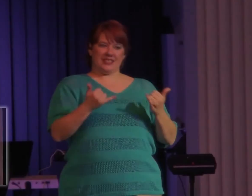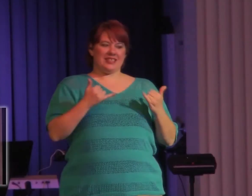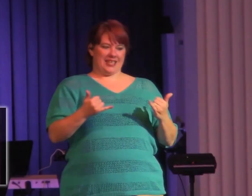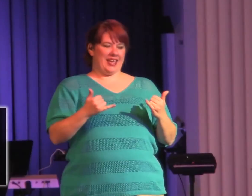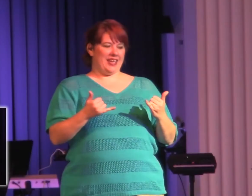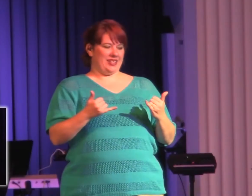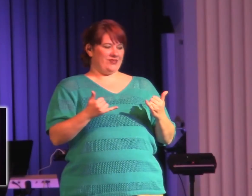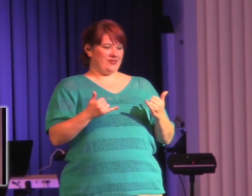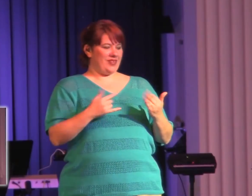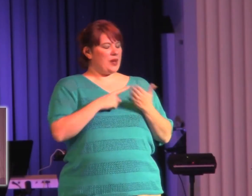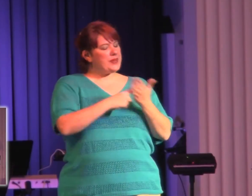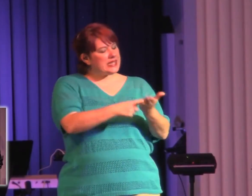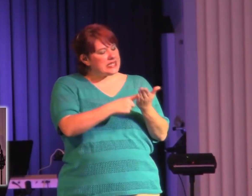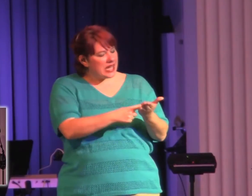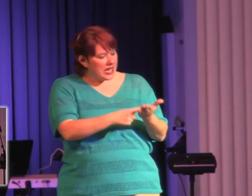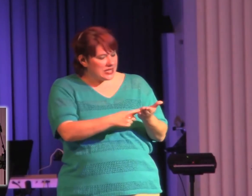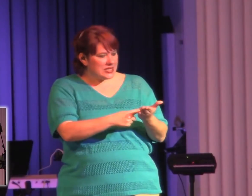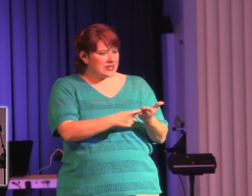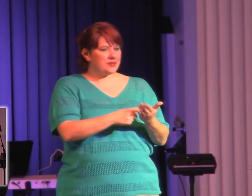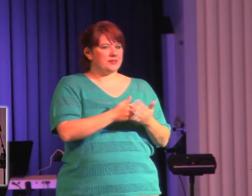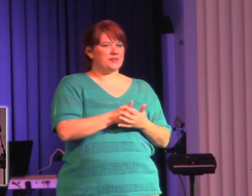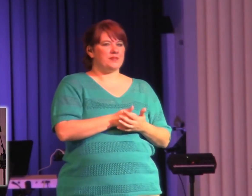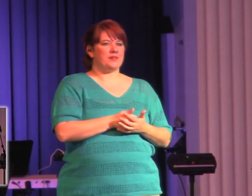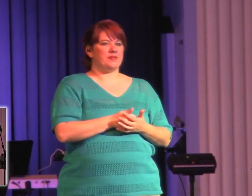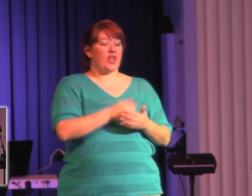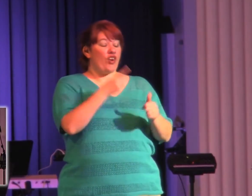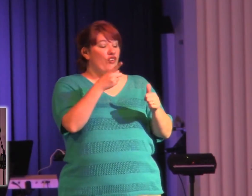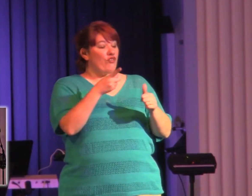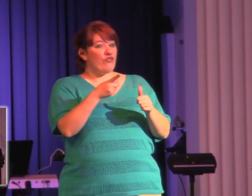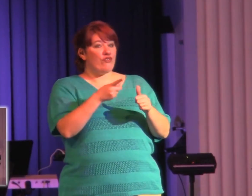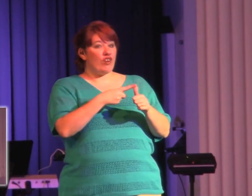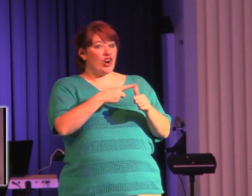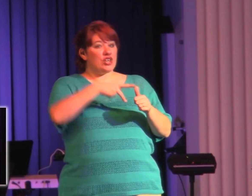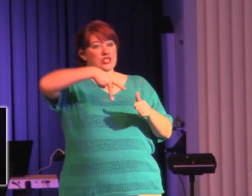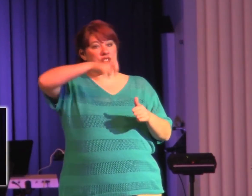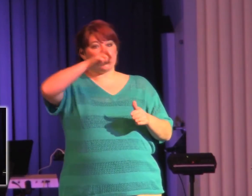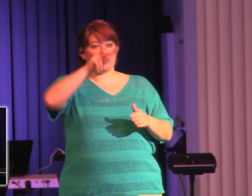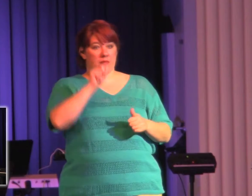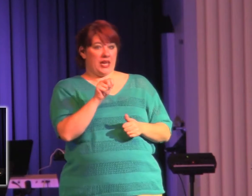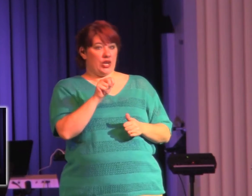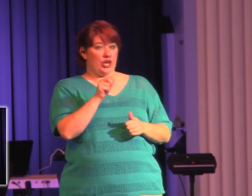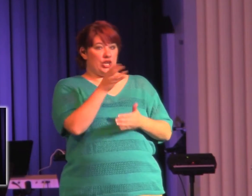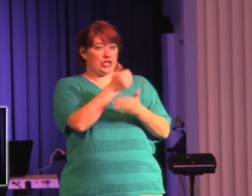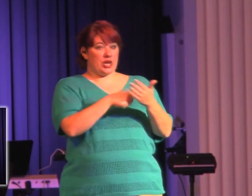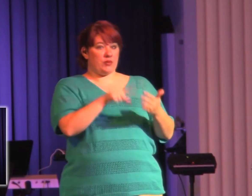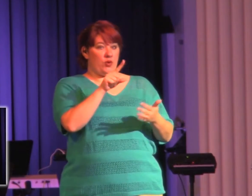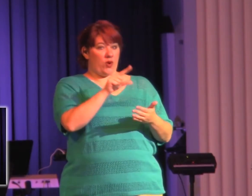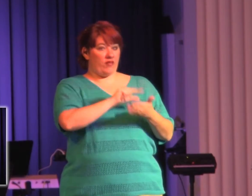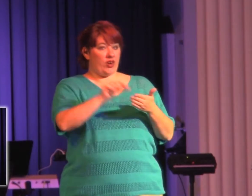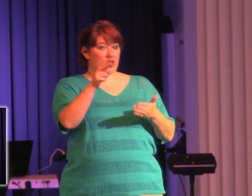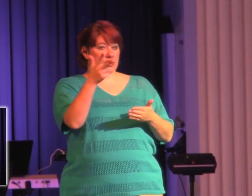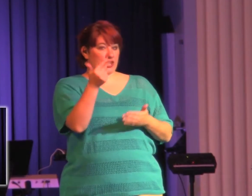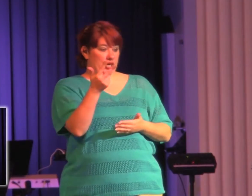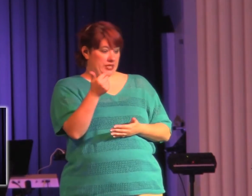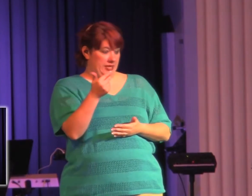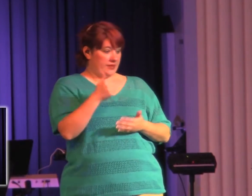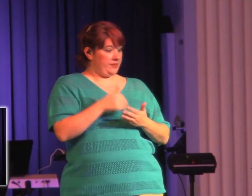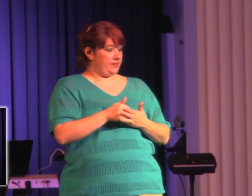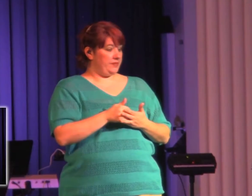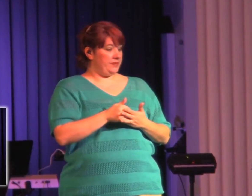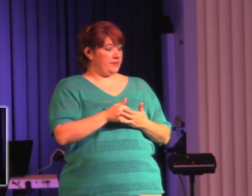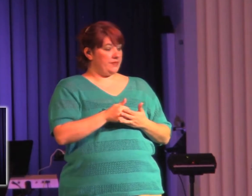I want to share with you 1 Peter chapter 1, 13, and we're going to look to